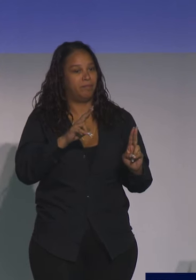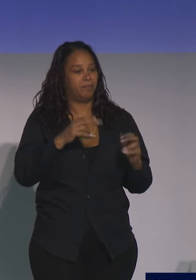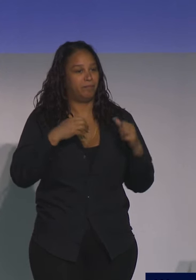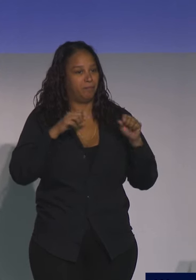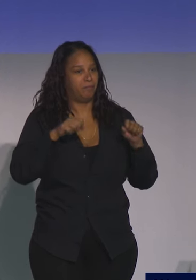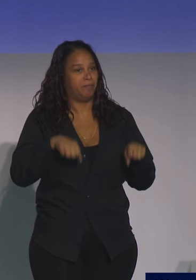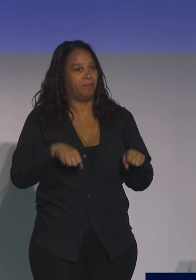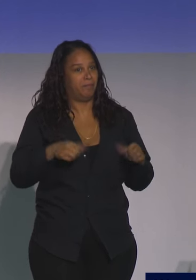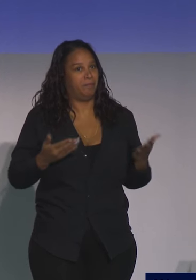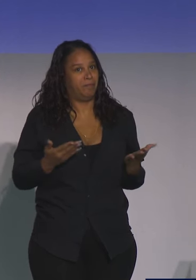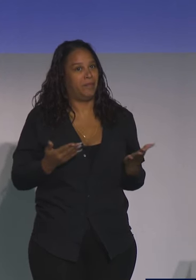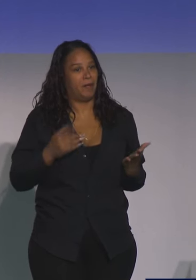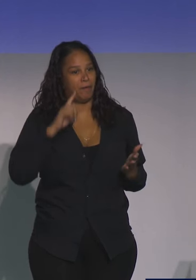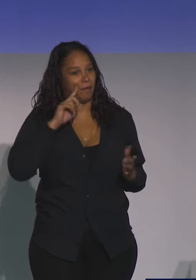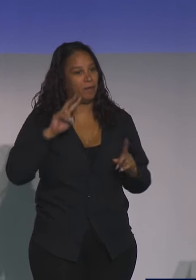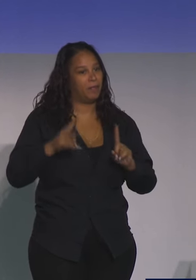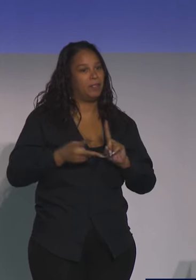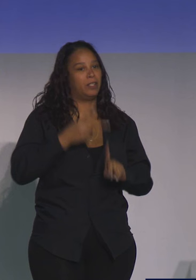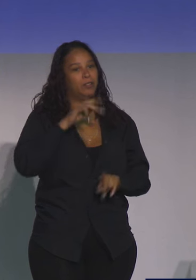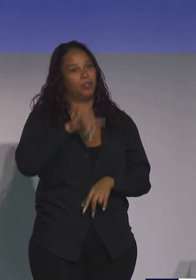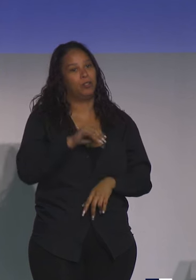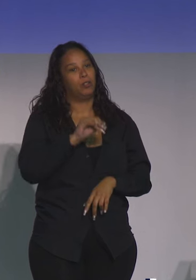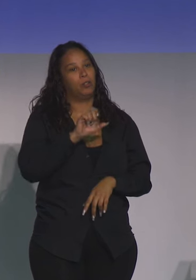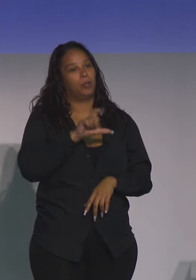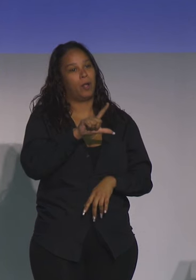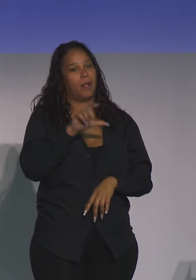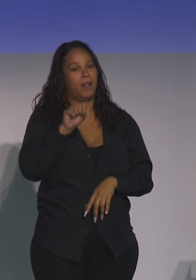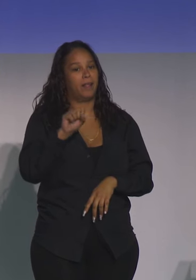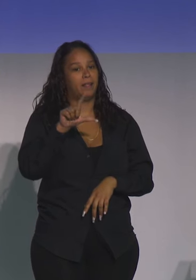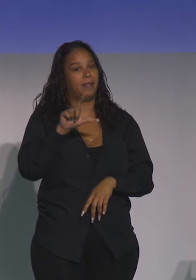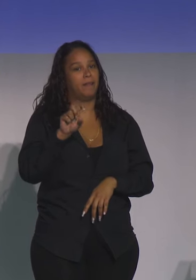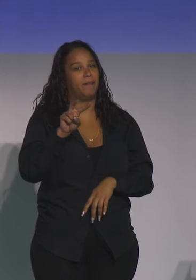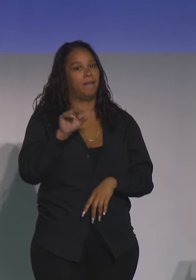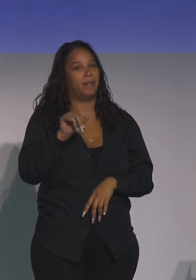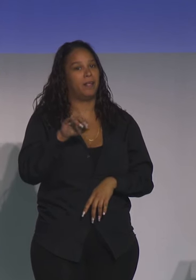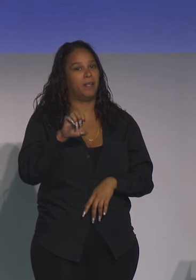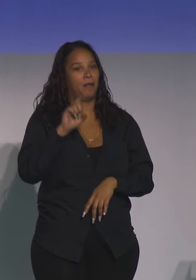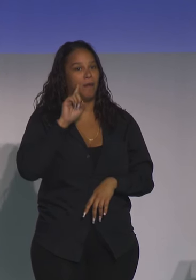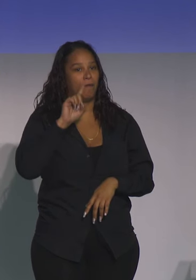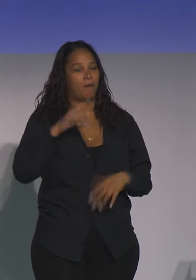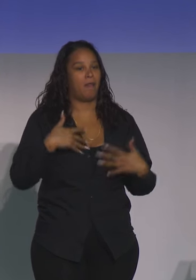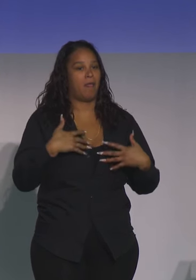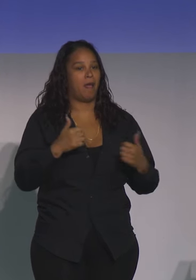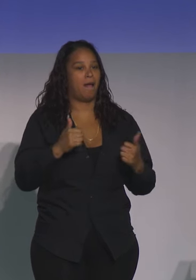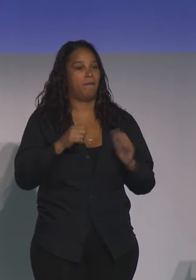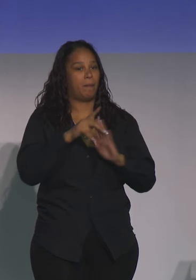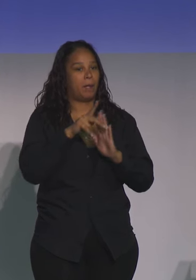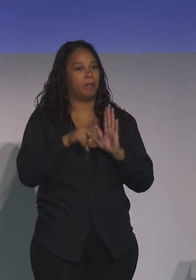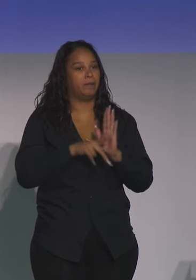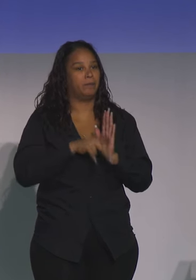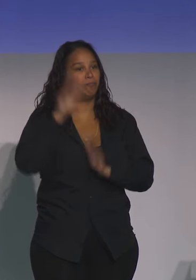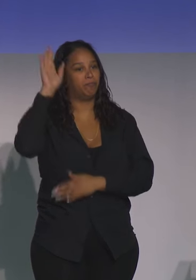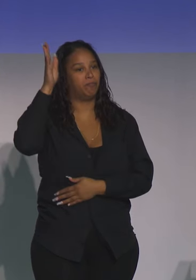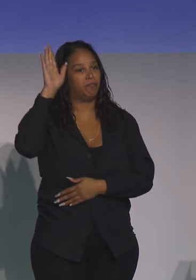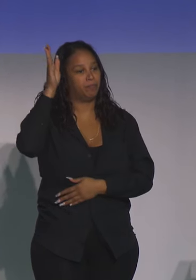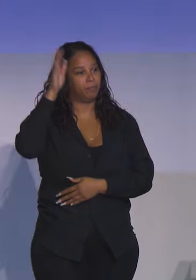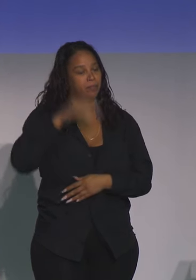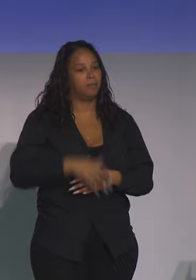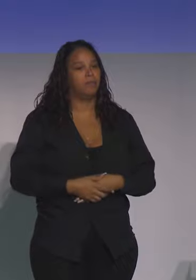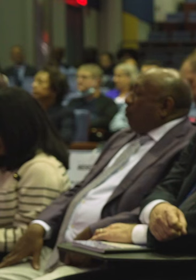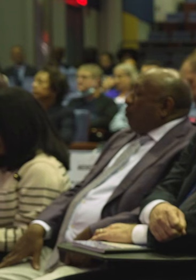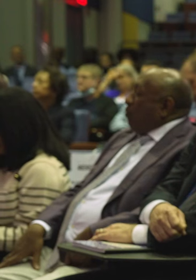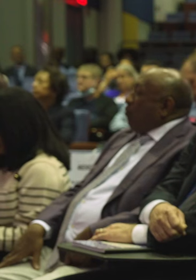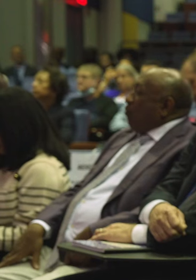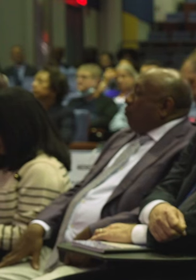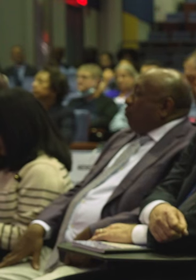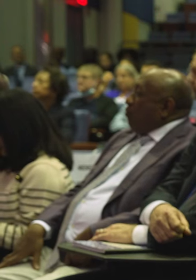second Joel S. Levine, MD, Distinguished Health Policy Lectureship, named in honor of